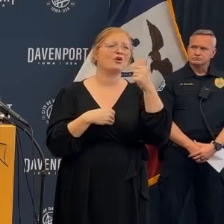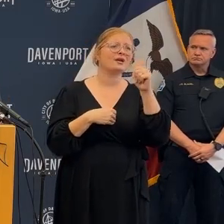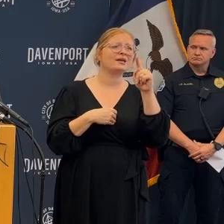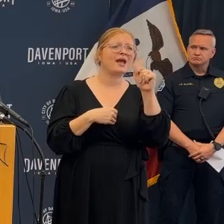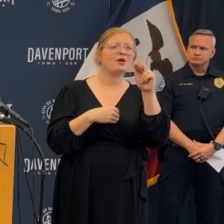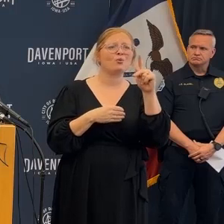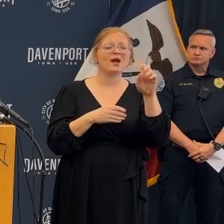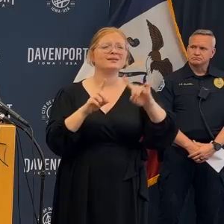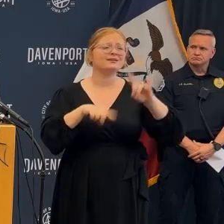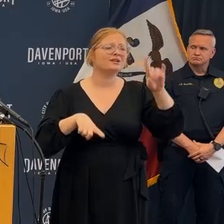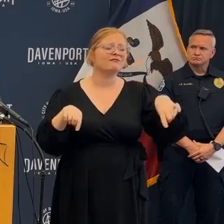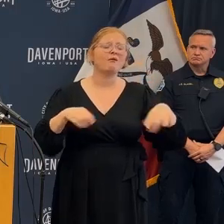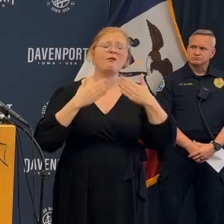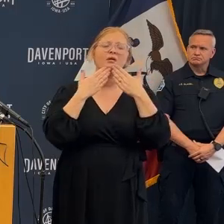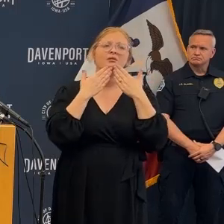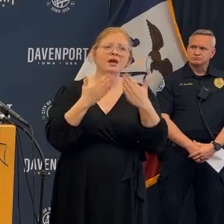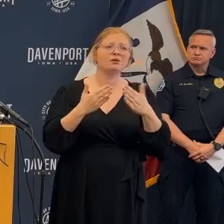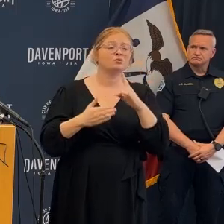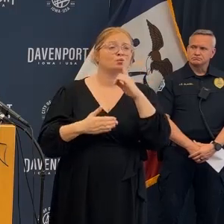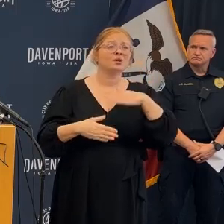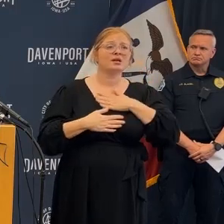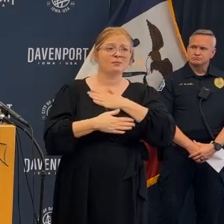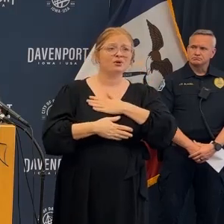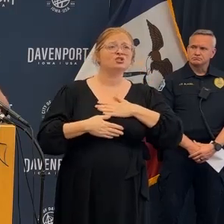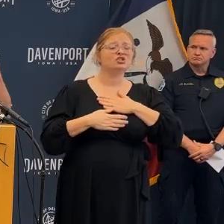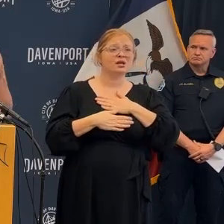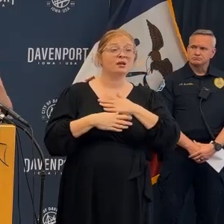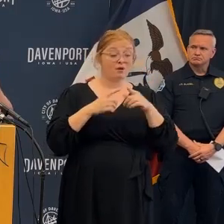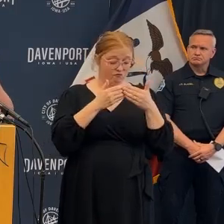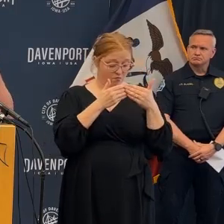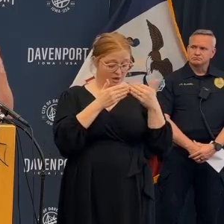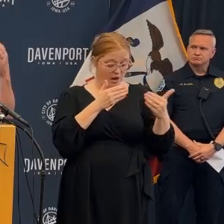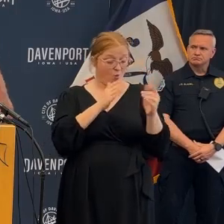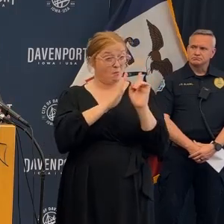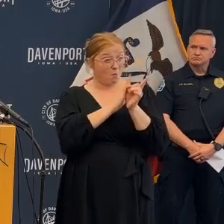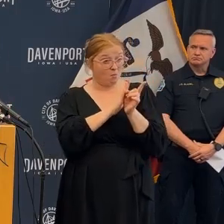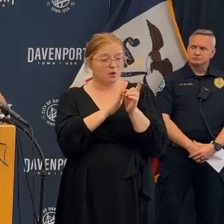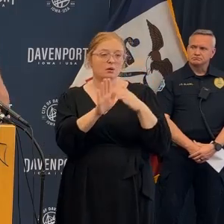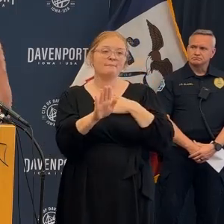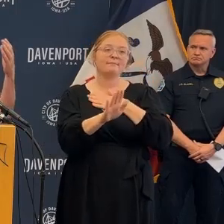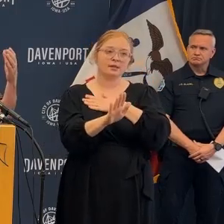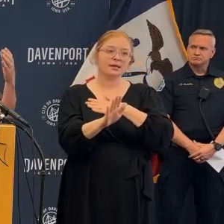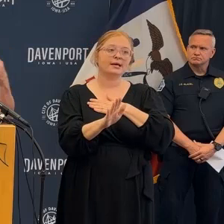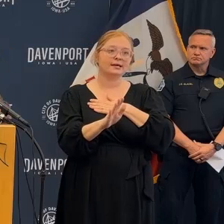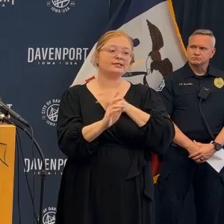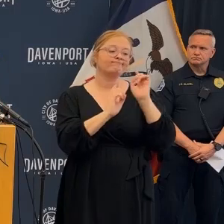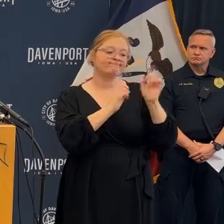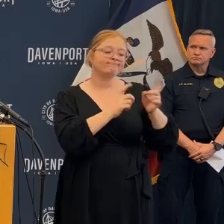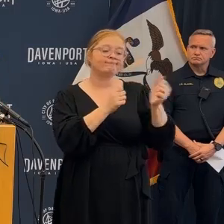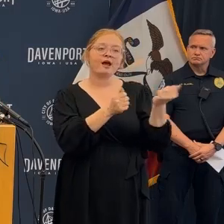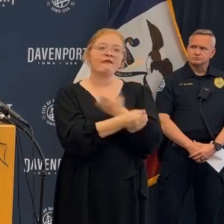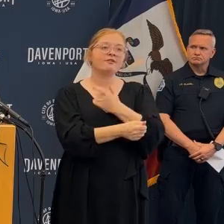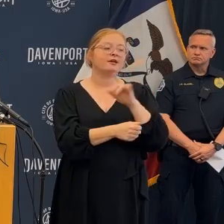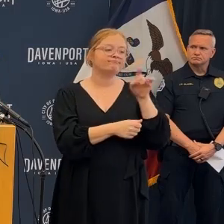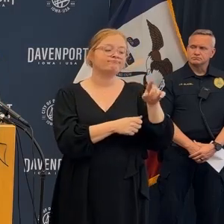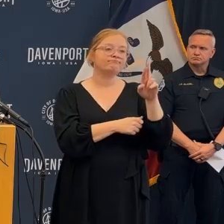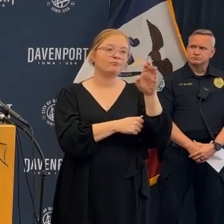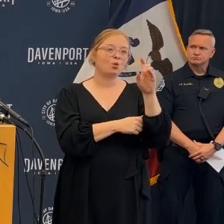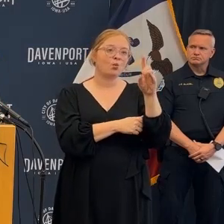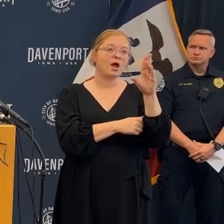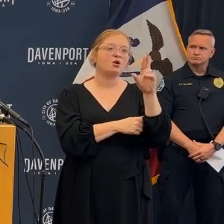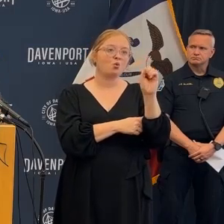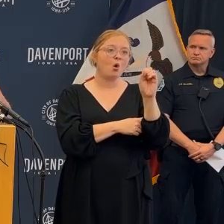first responders the bringing and showing up of truck loads of stuff food water Gatorade etc